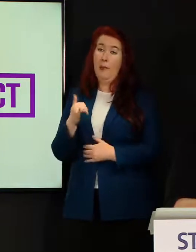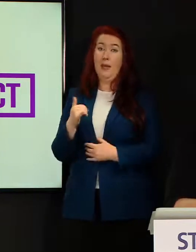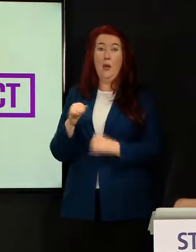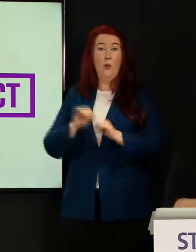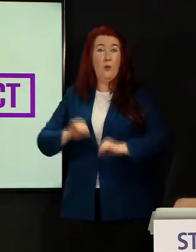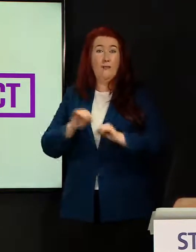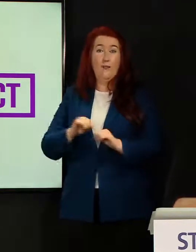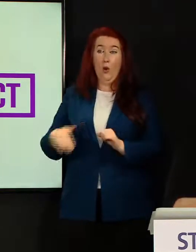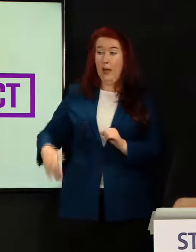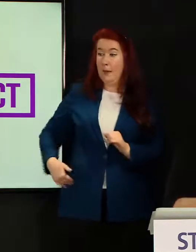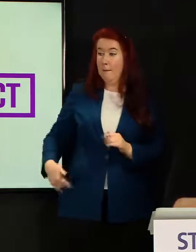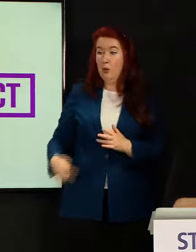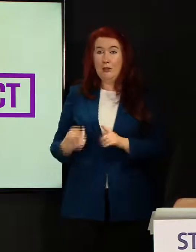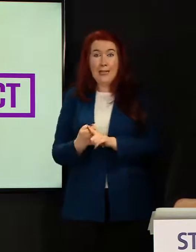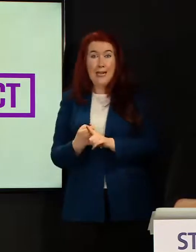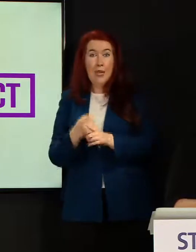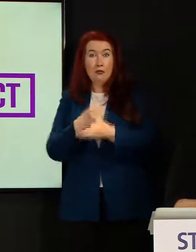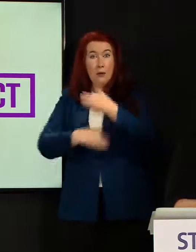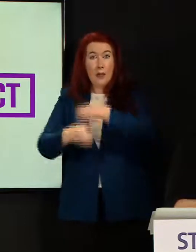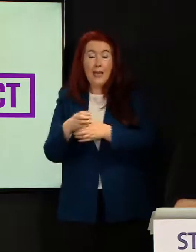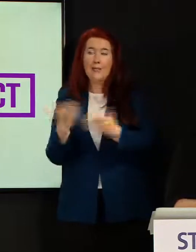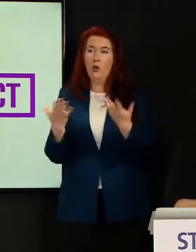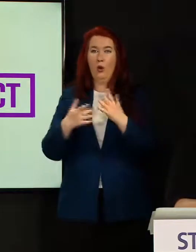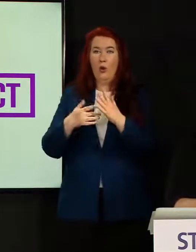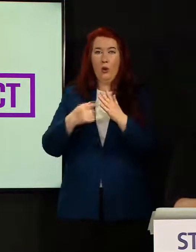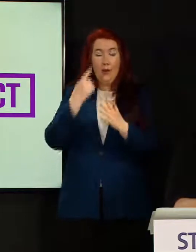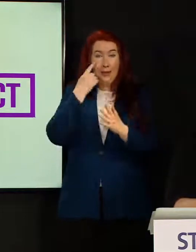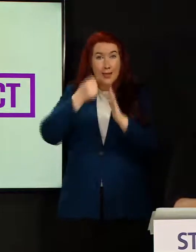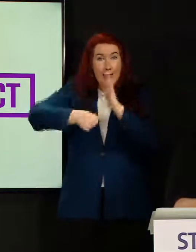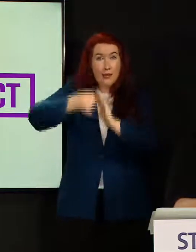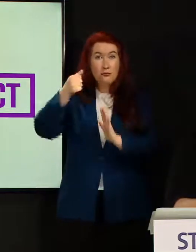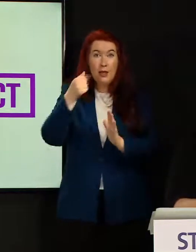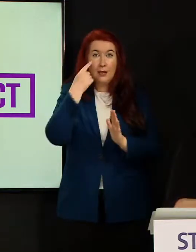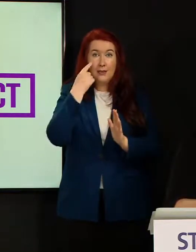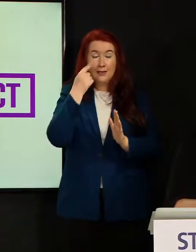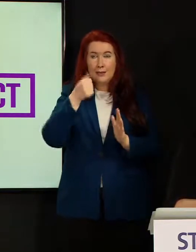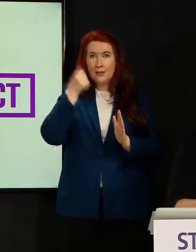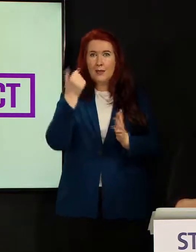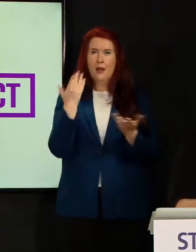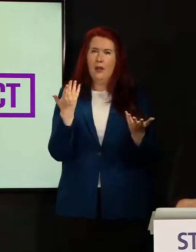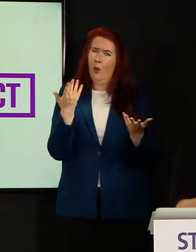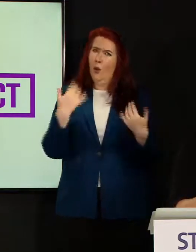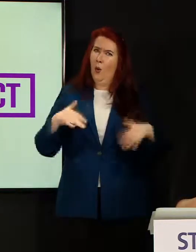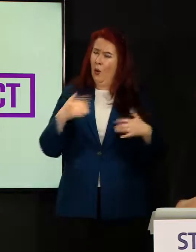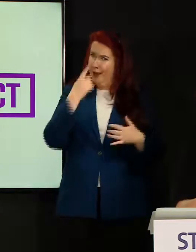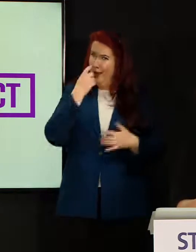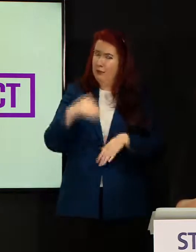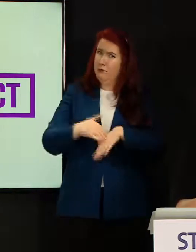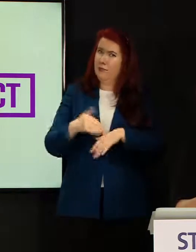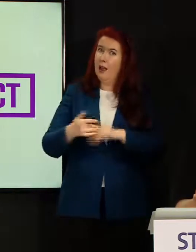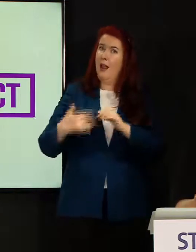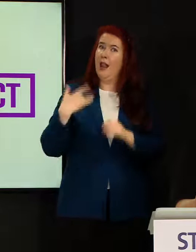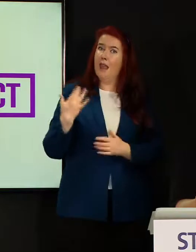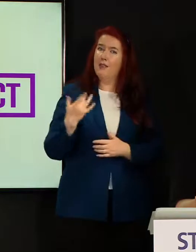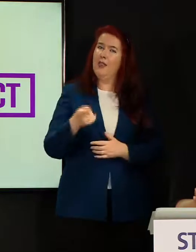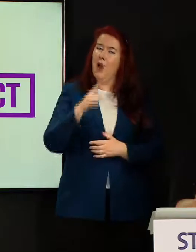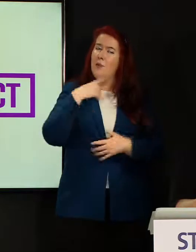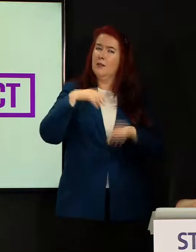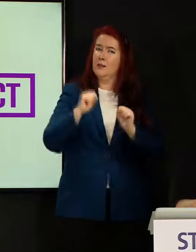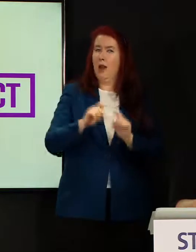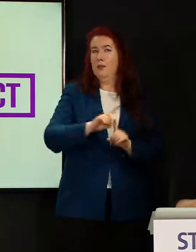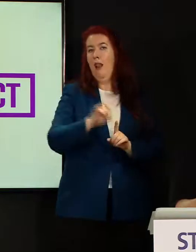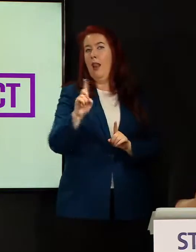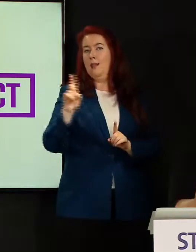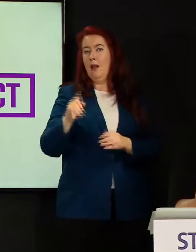replacements or cataract operations. These can be quite life-changing. And these will come later on in the